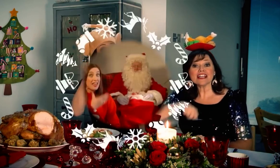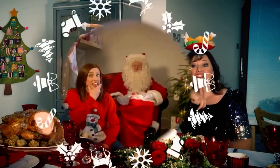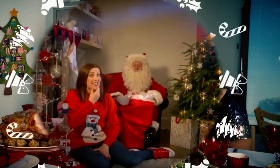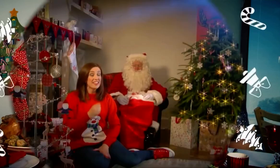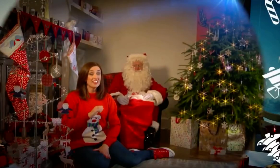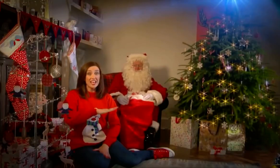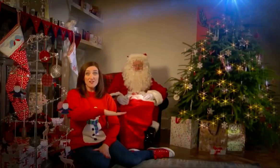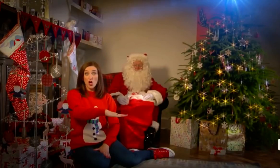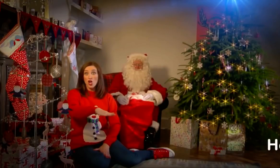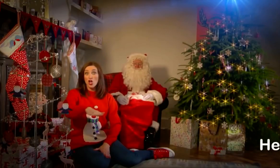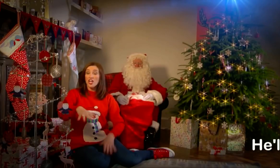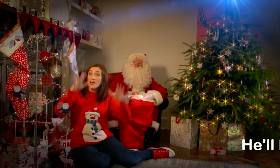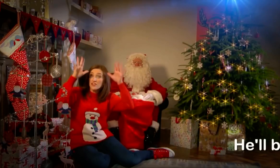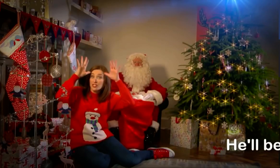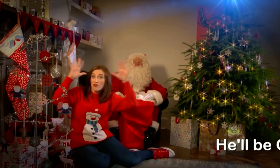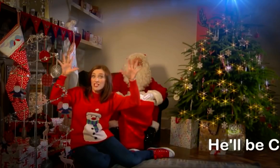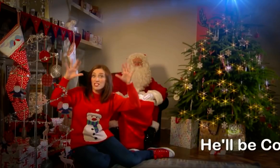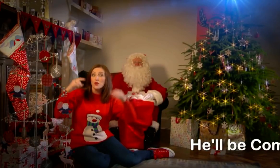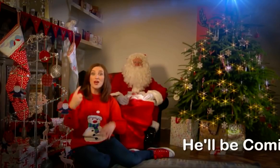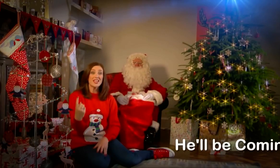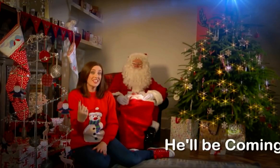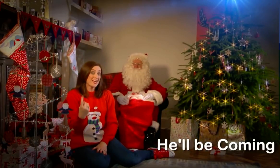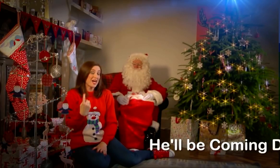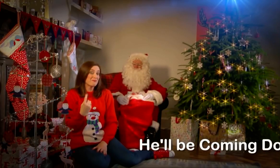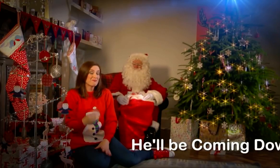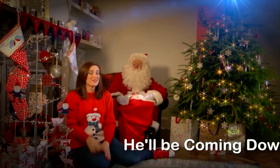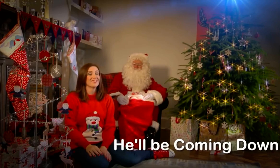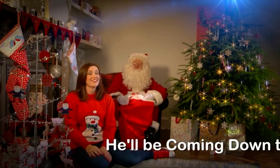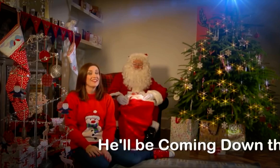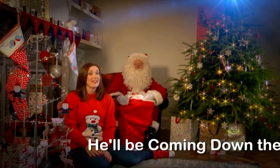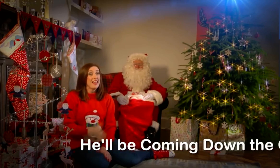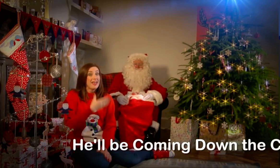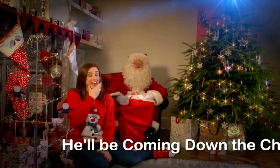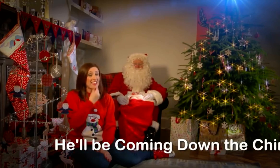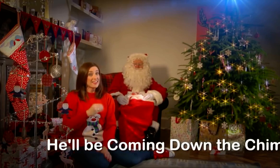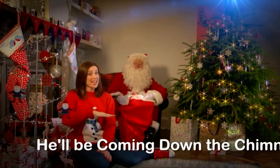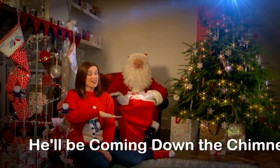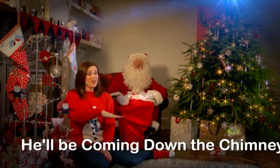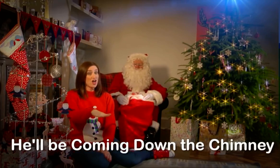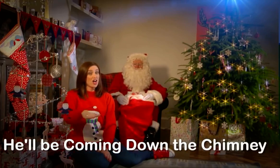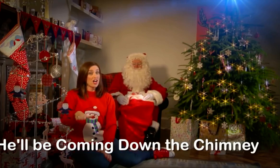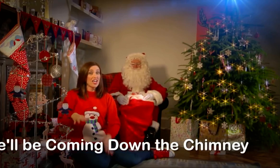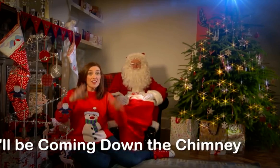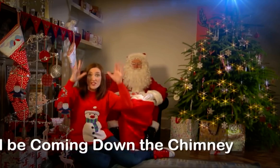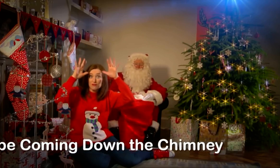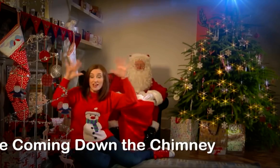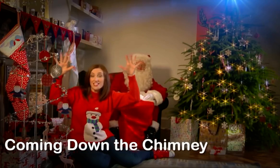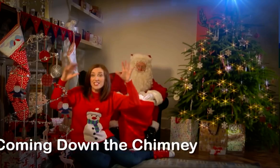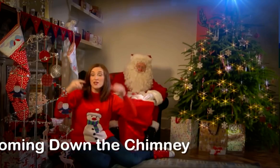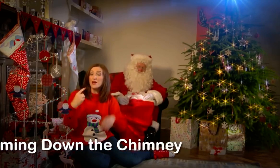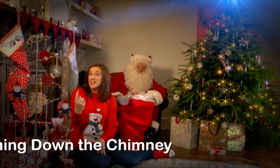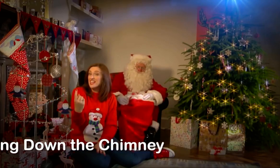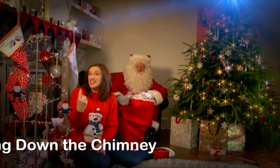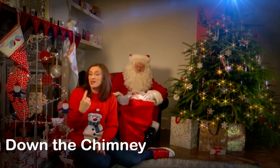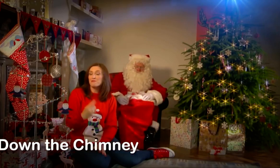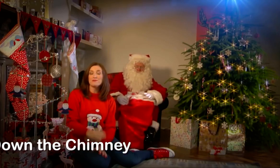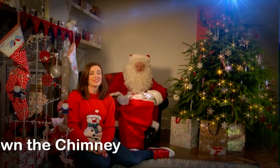He'll have all of his reindeer when he comes He'll have all of his reindeer when he comes